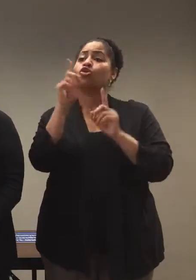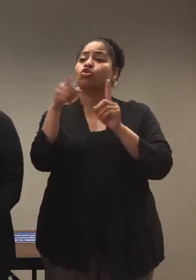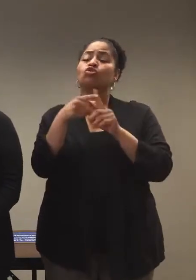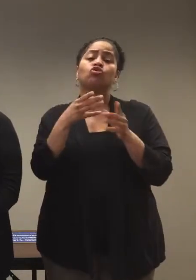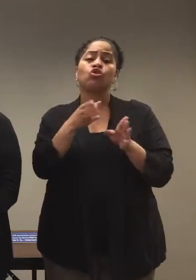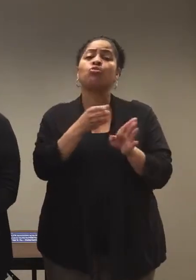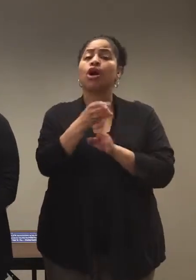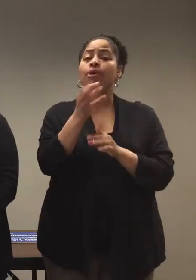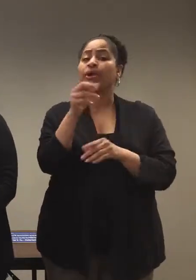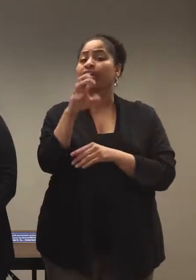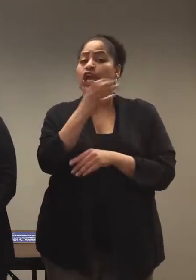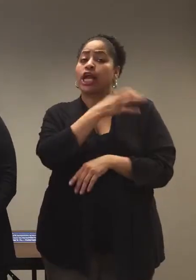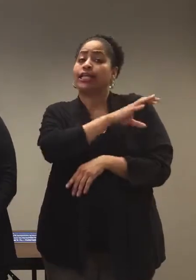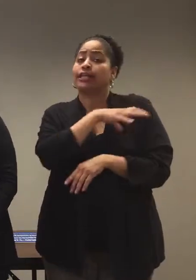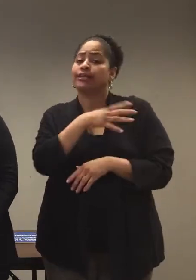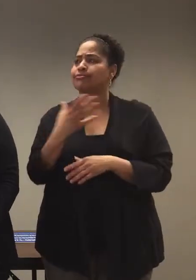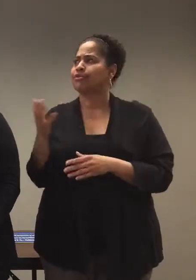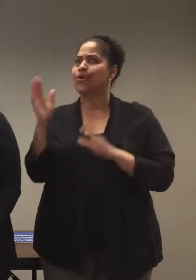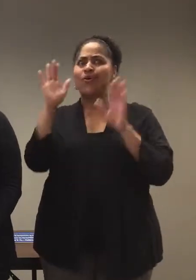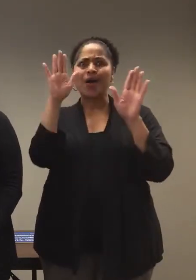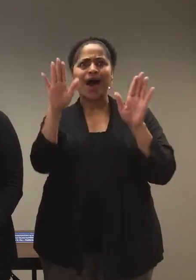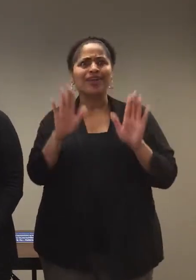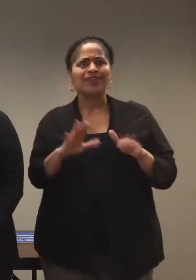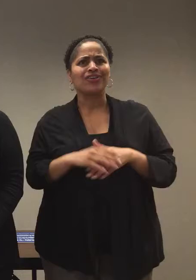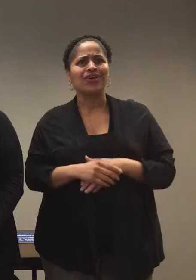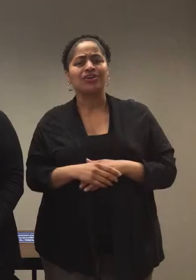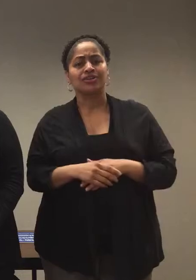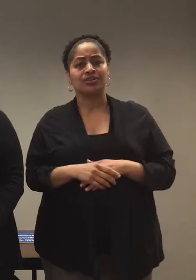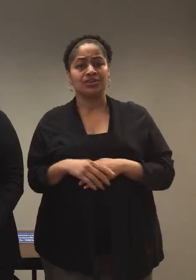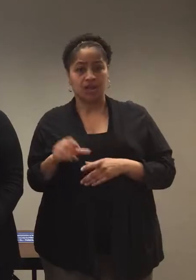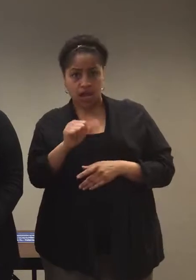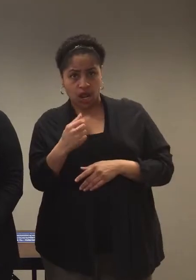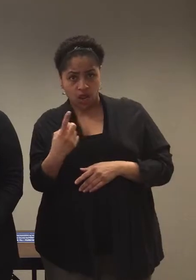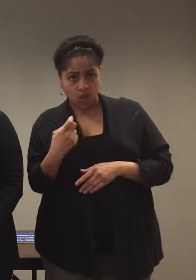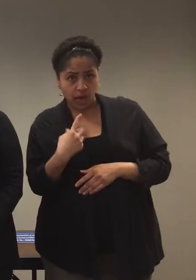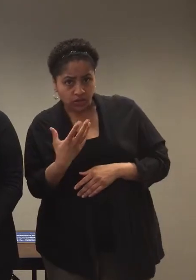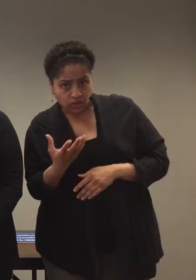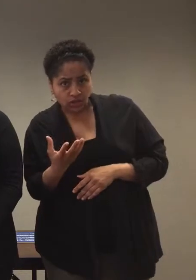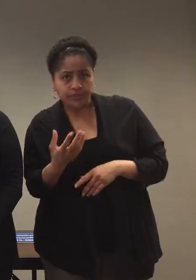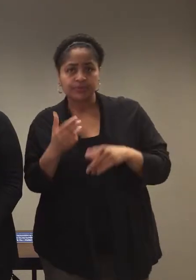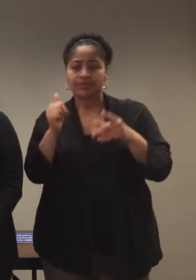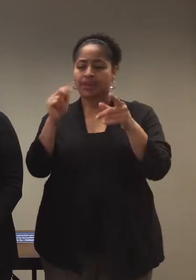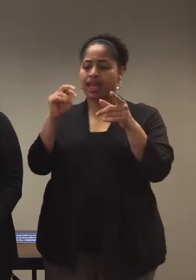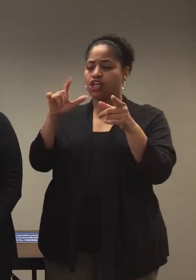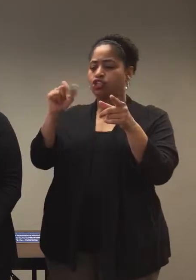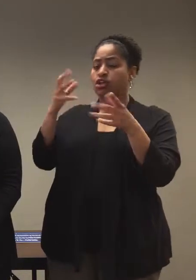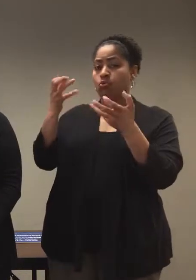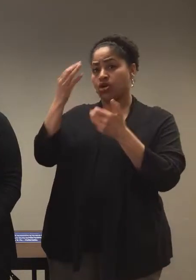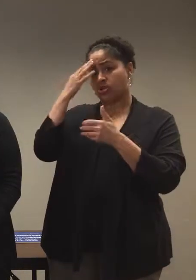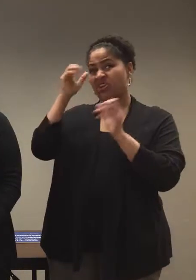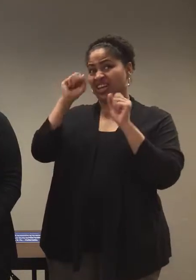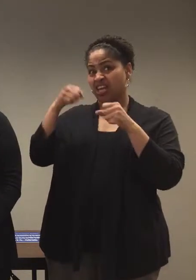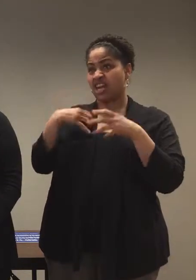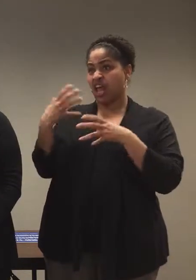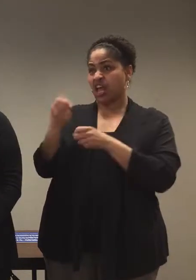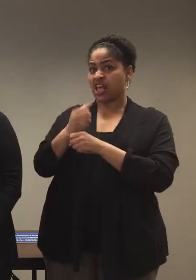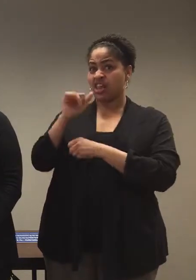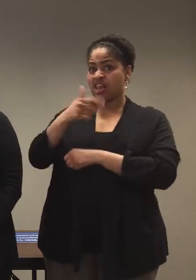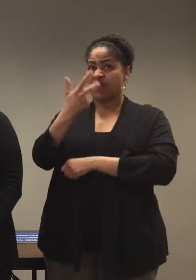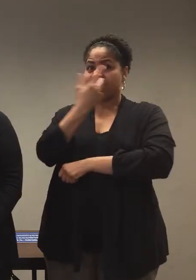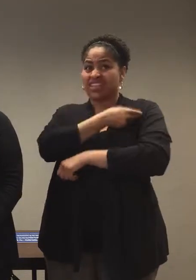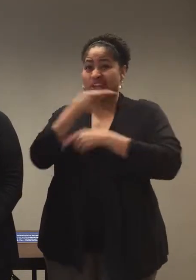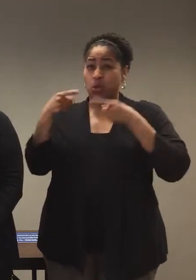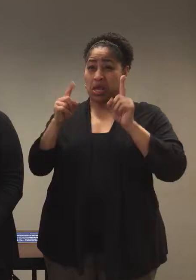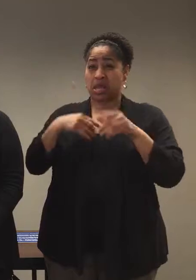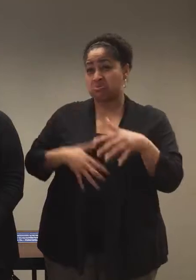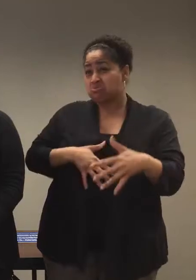primary care clinic. Wonderful. And then another question. Angela would like to know can I get the vaccine while